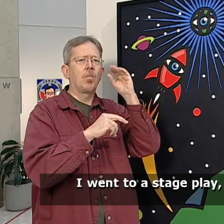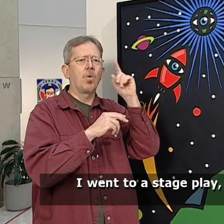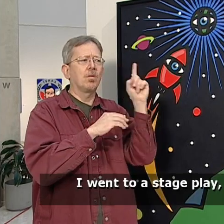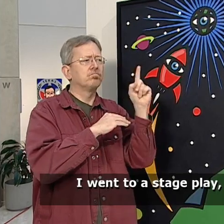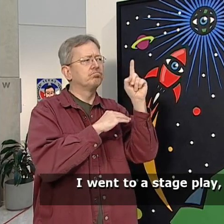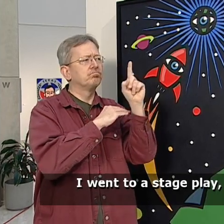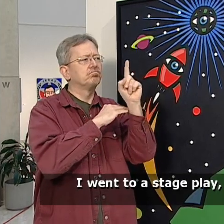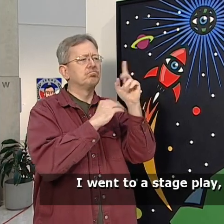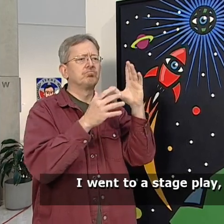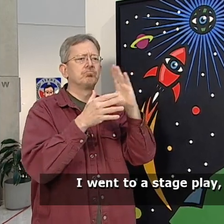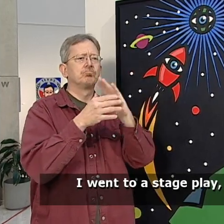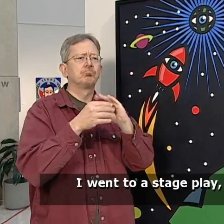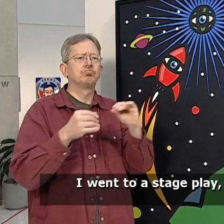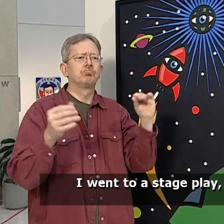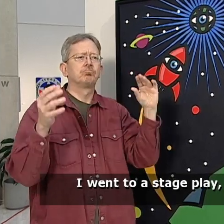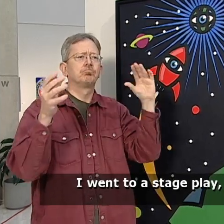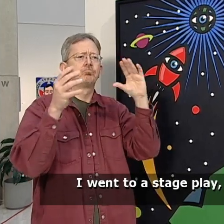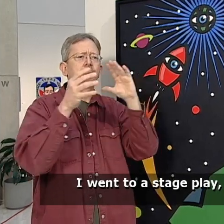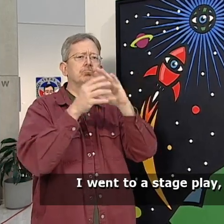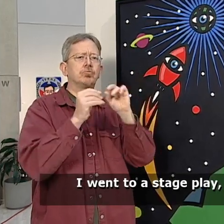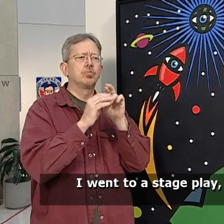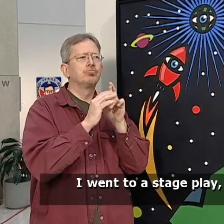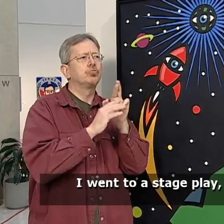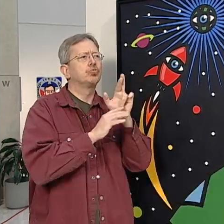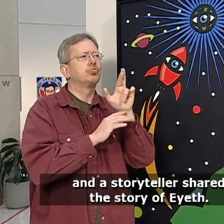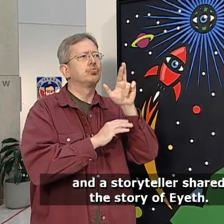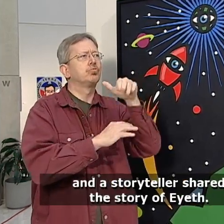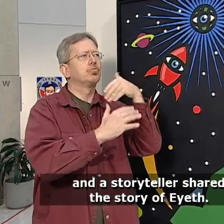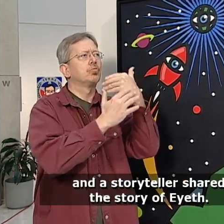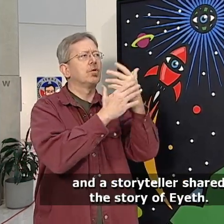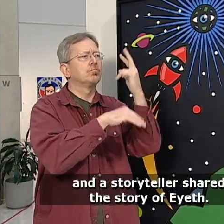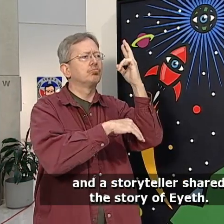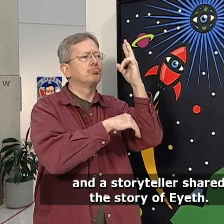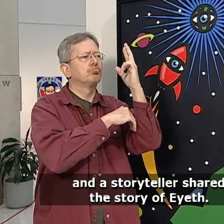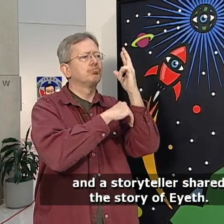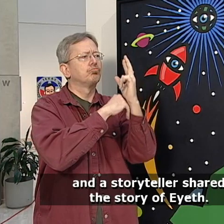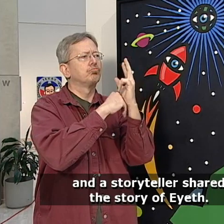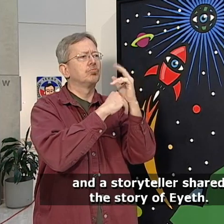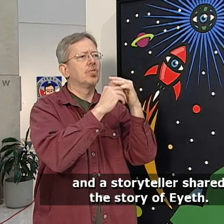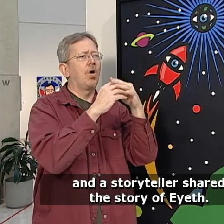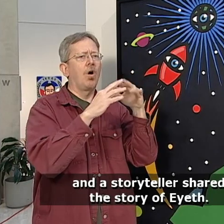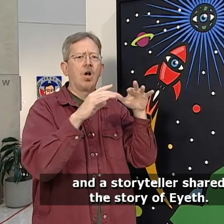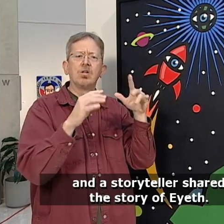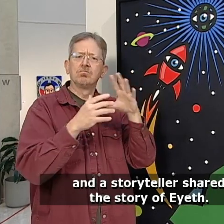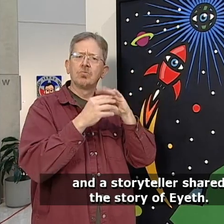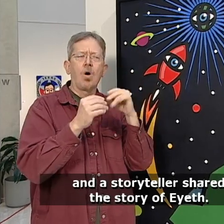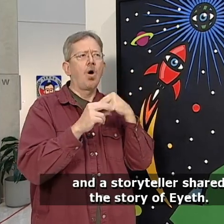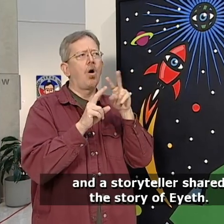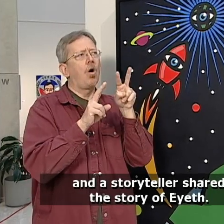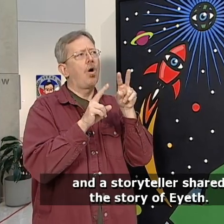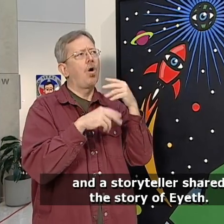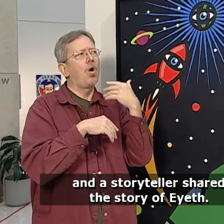I went to a stage play and a storyteller shared the story of Eith.